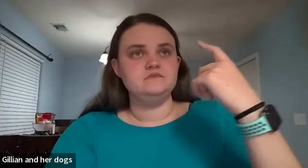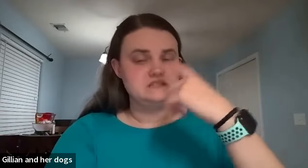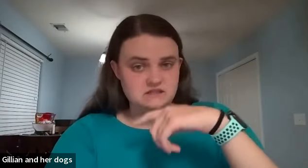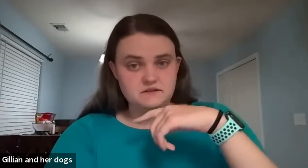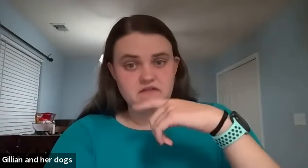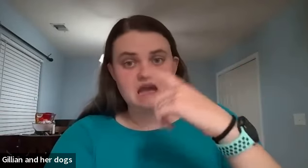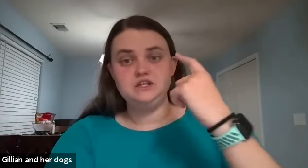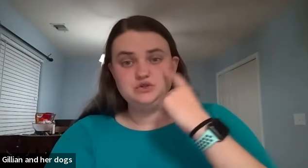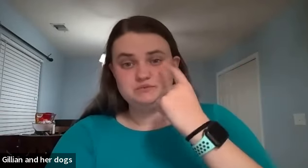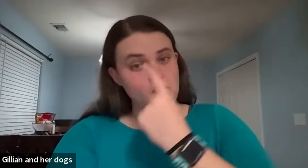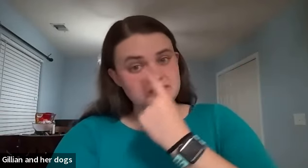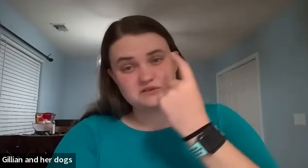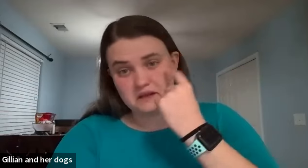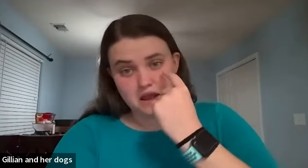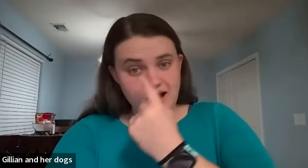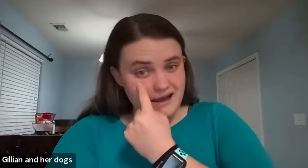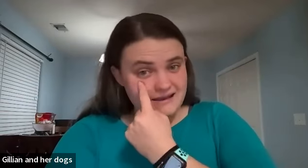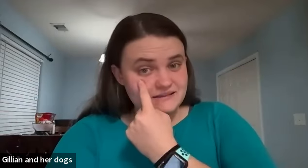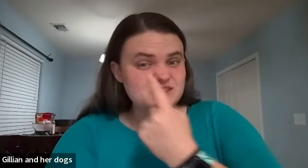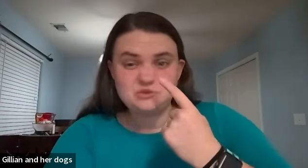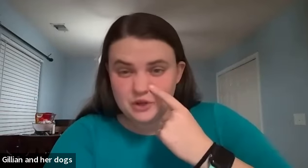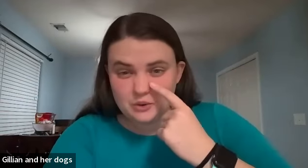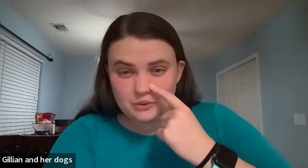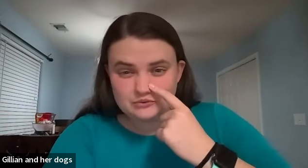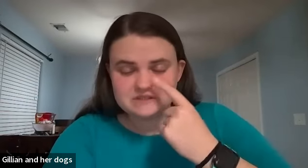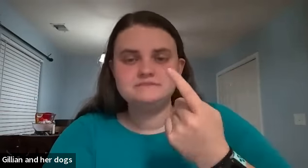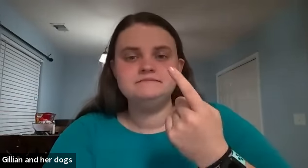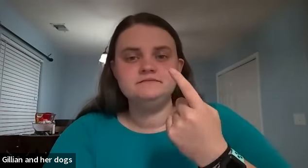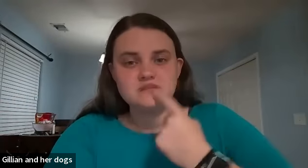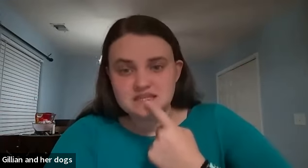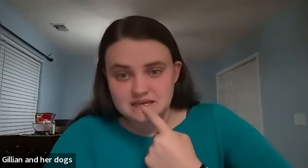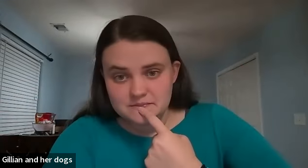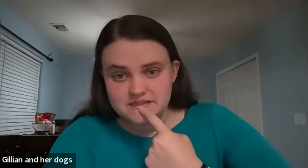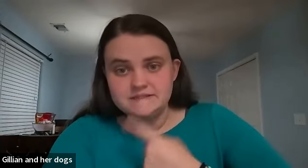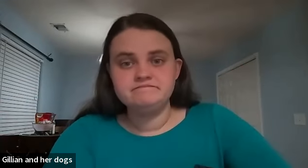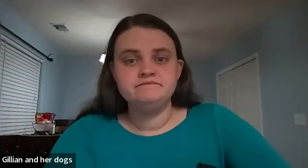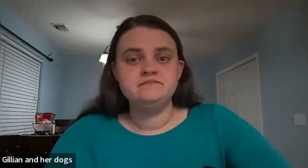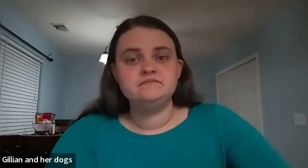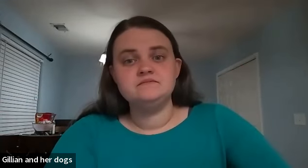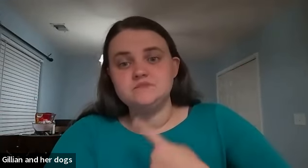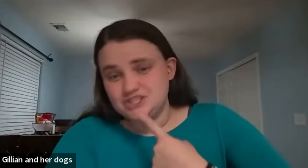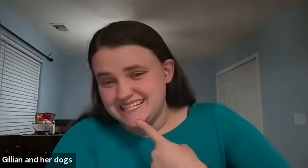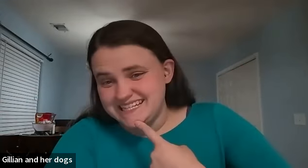stuff like that you just point so like eyes nose lips their chin